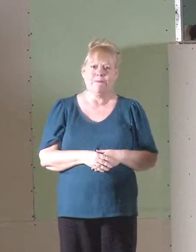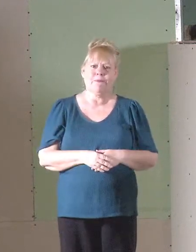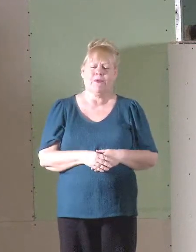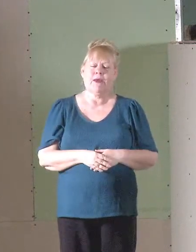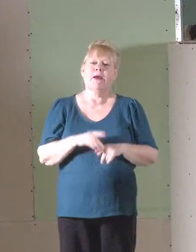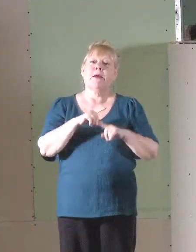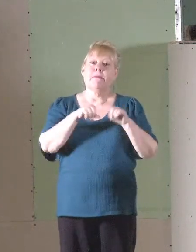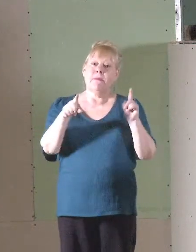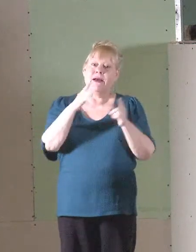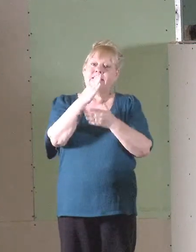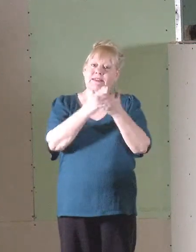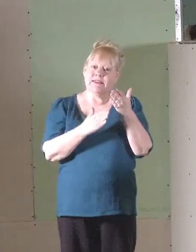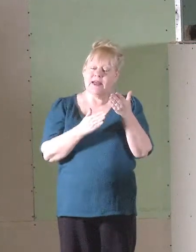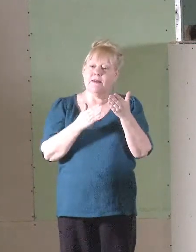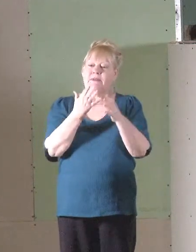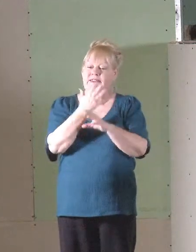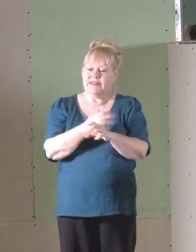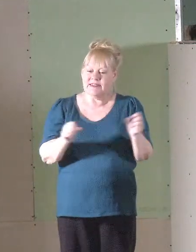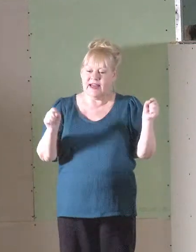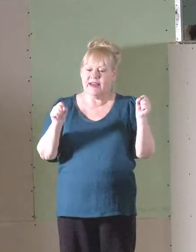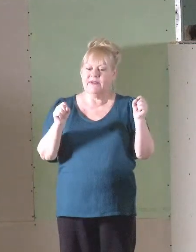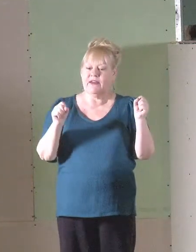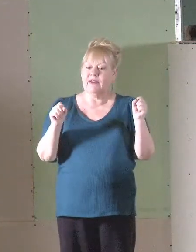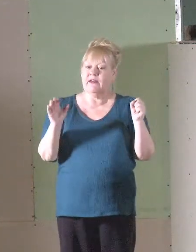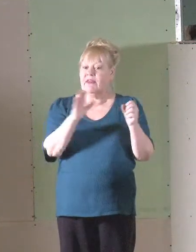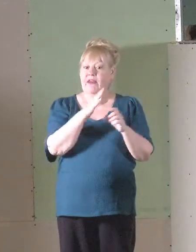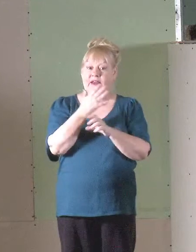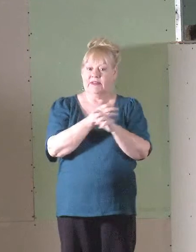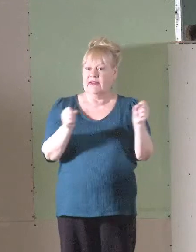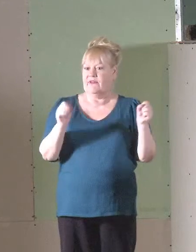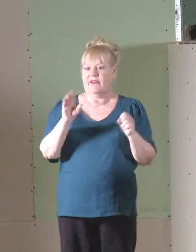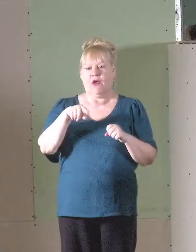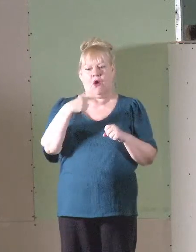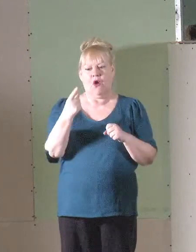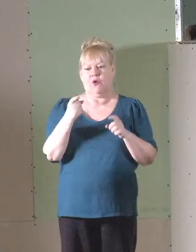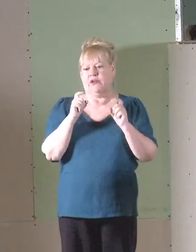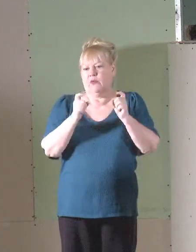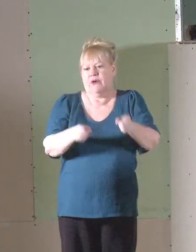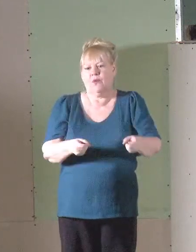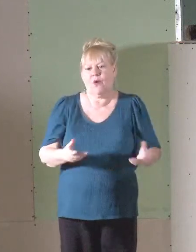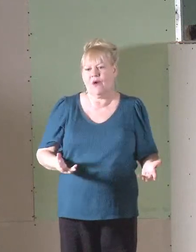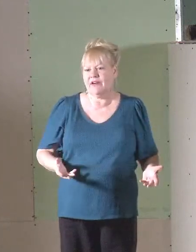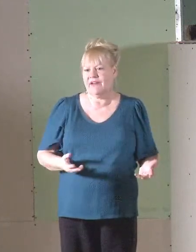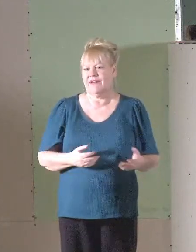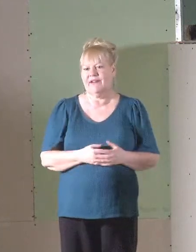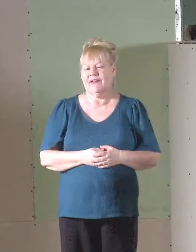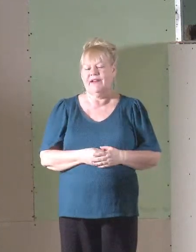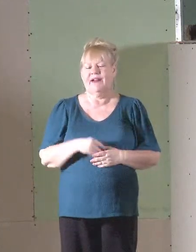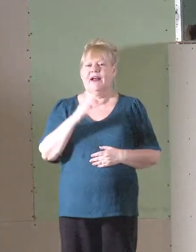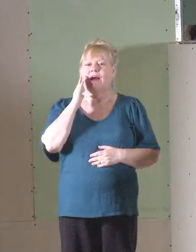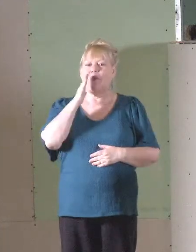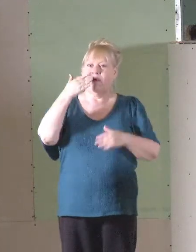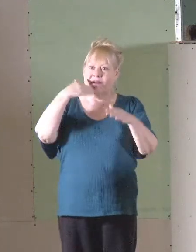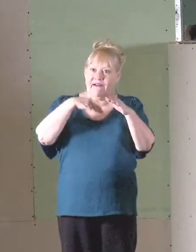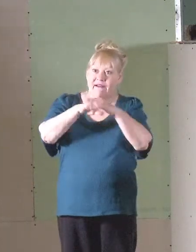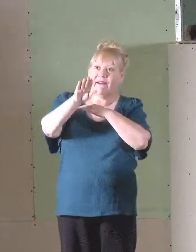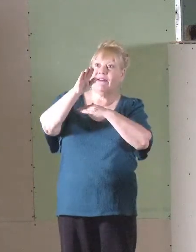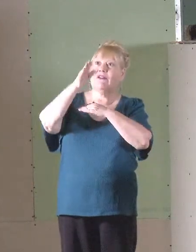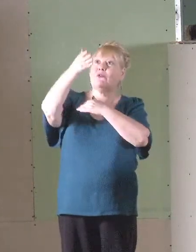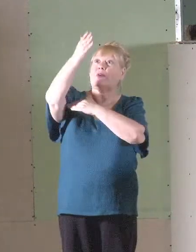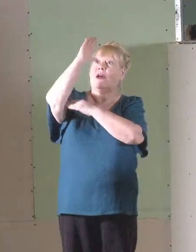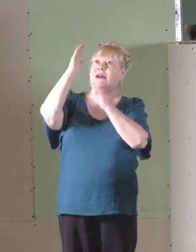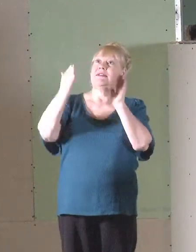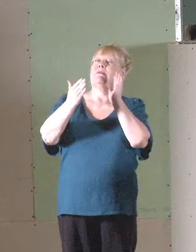But there are going to be some who are saved and their salvation will be their only reward. They will make it into God's